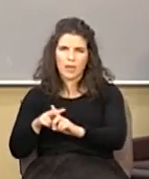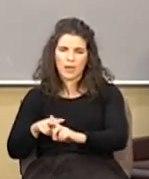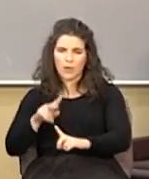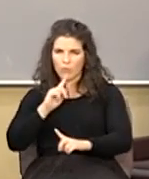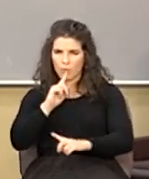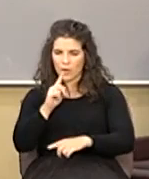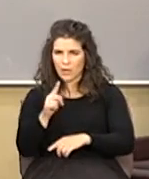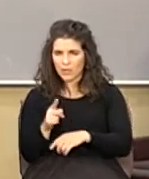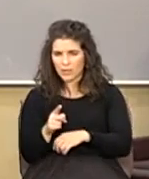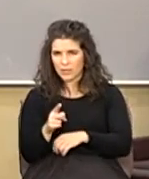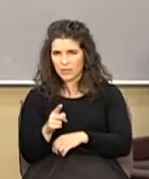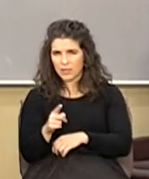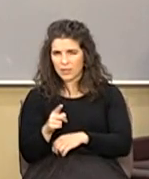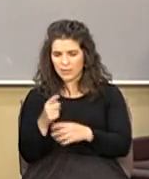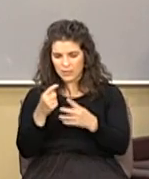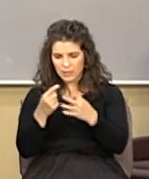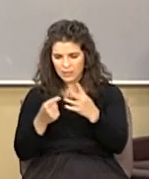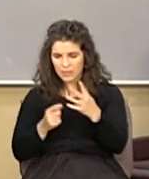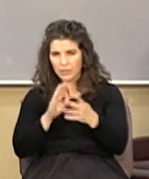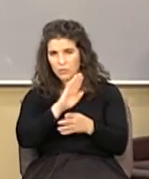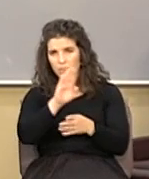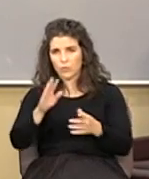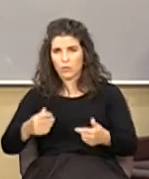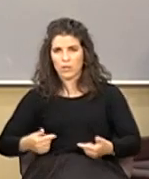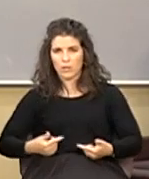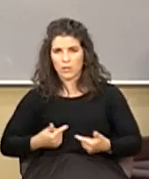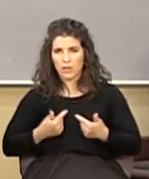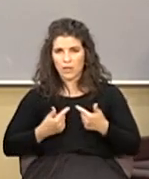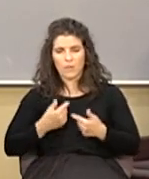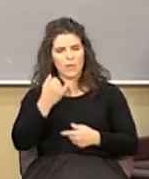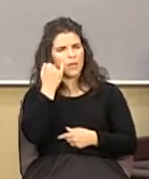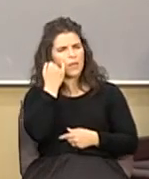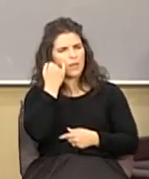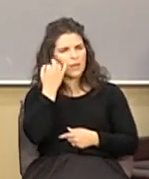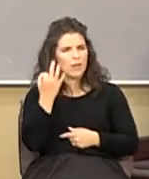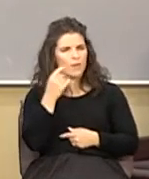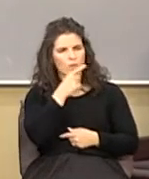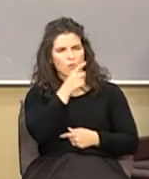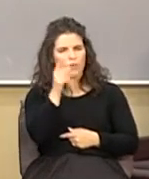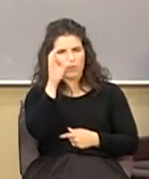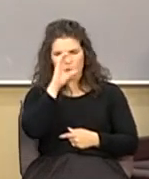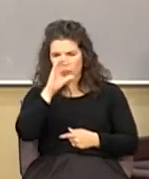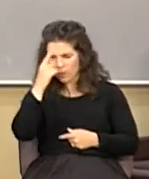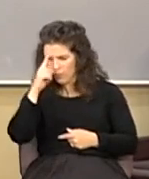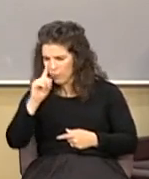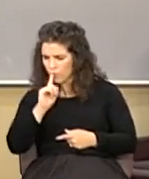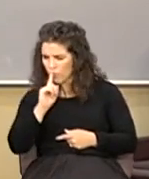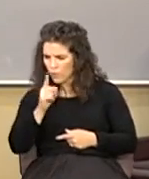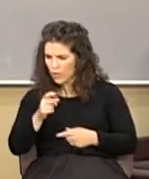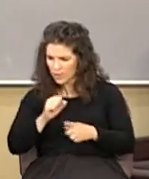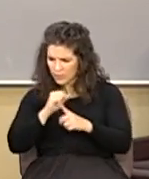reality to the details of life if you're looking for reality out there in circumstances